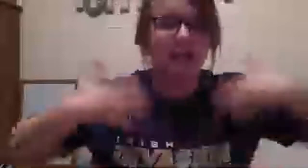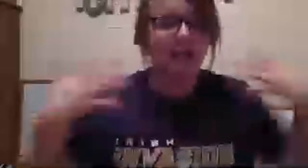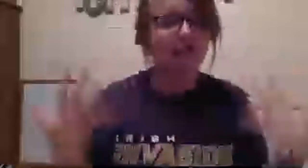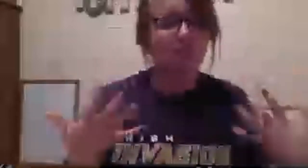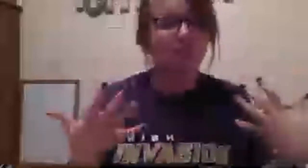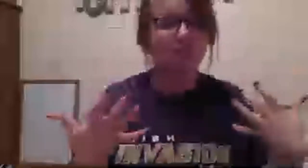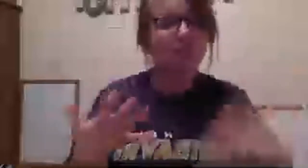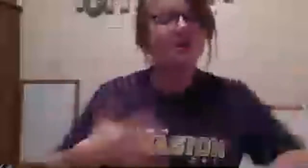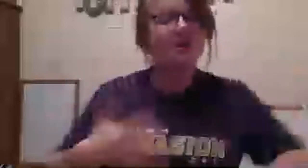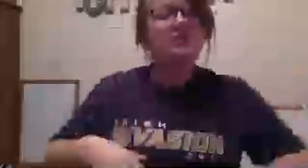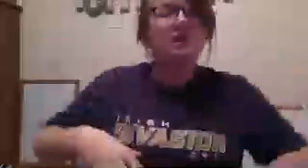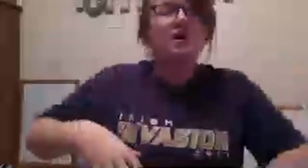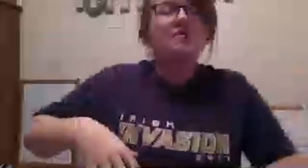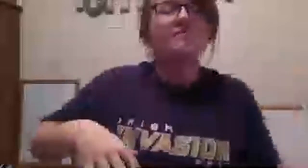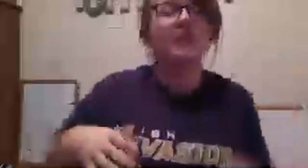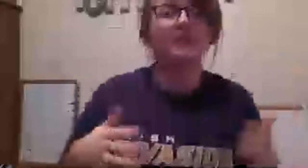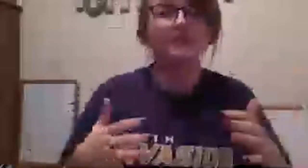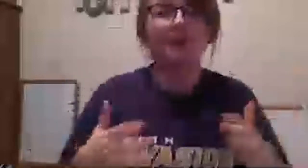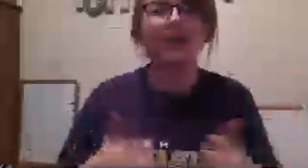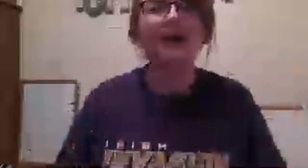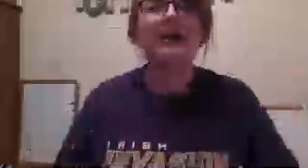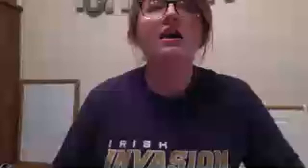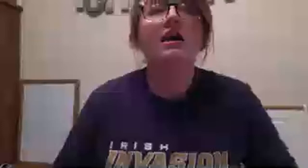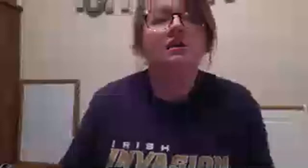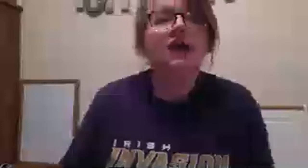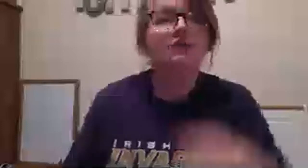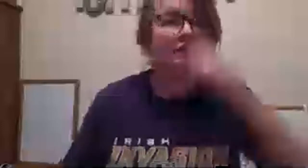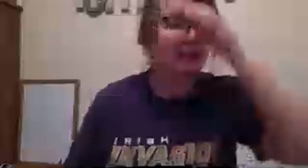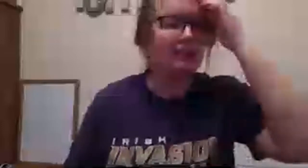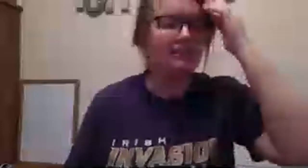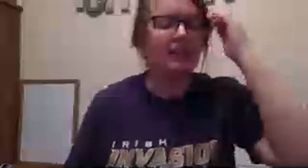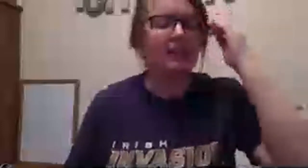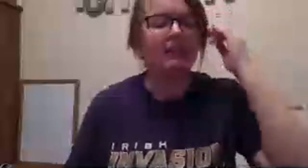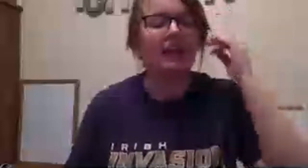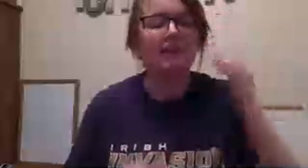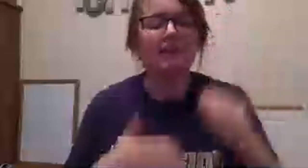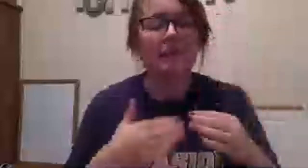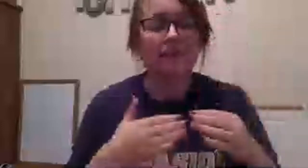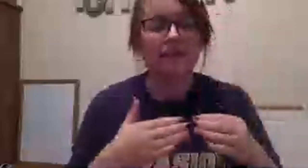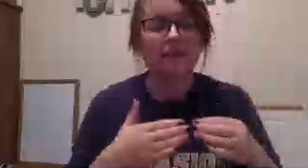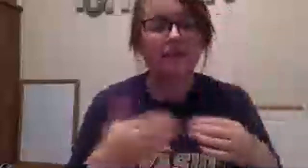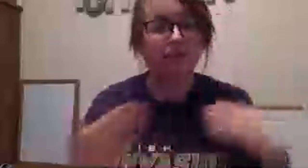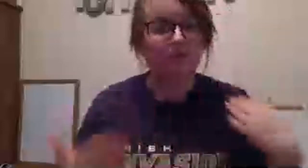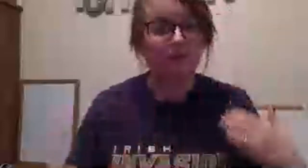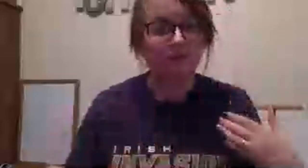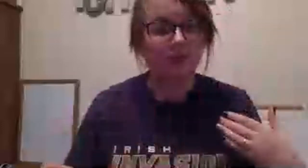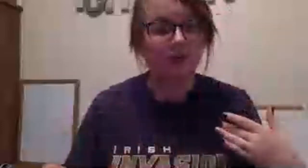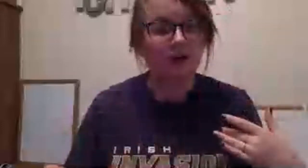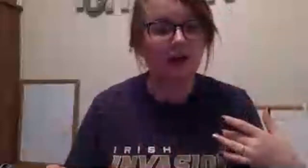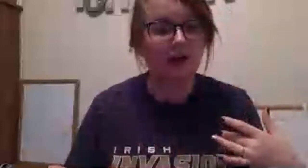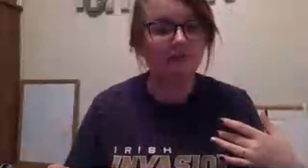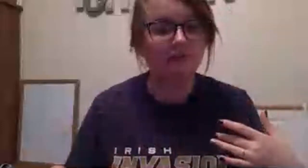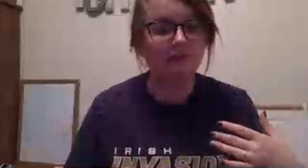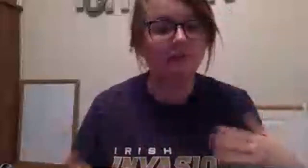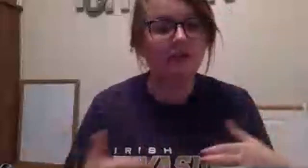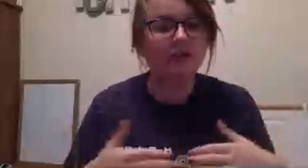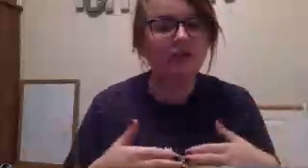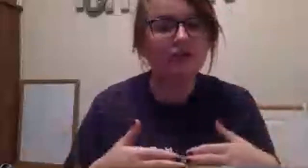with um thomas beckett and they take what he's saying as like this is an order okay so